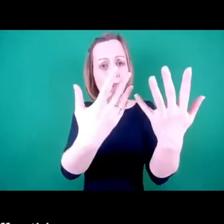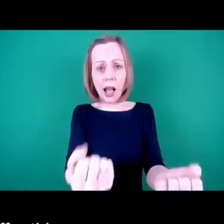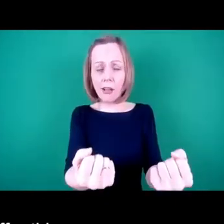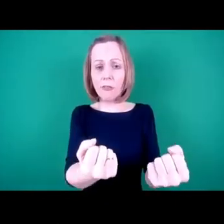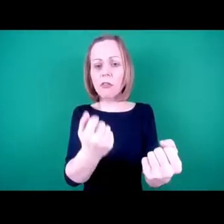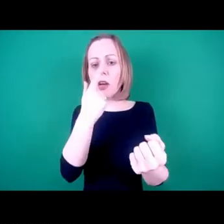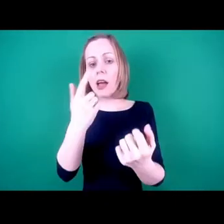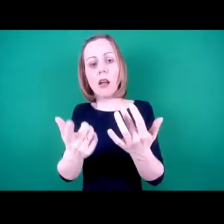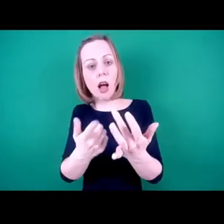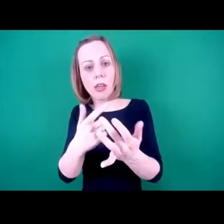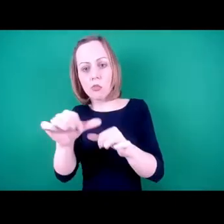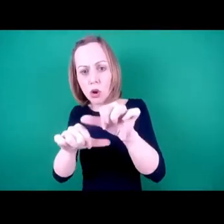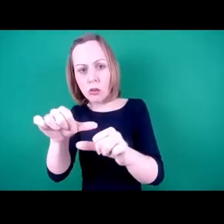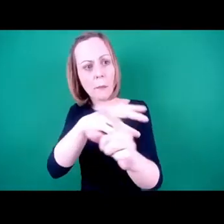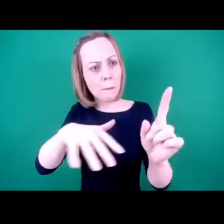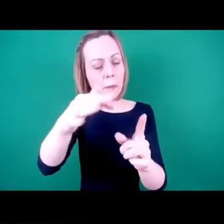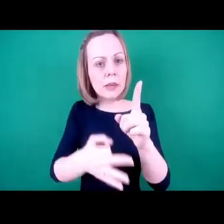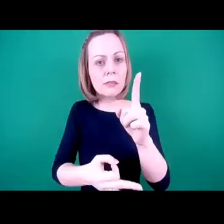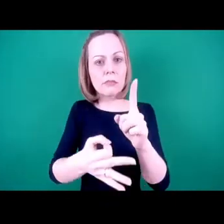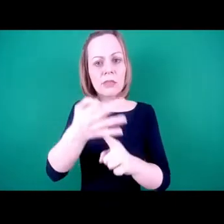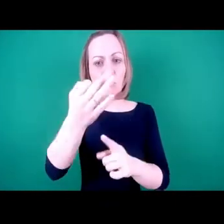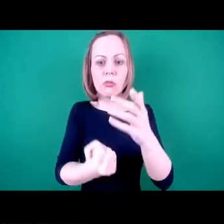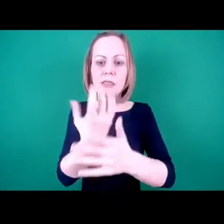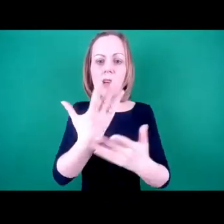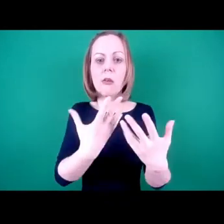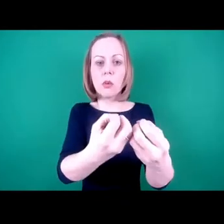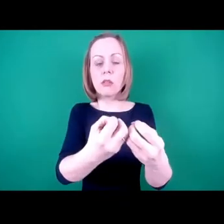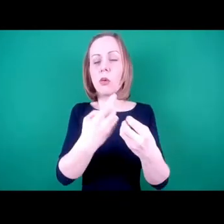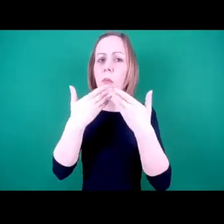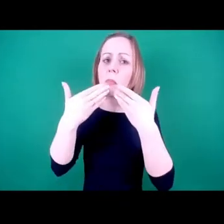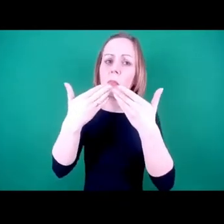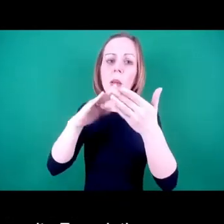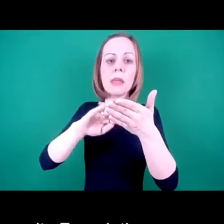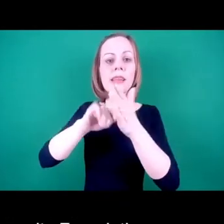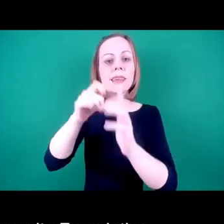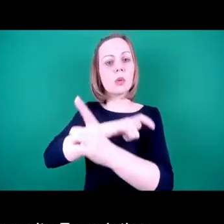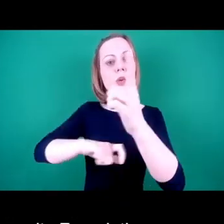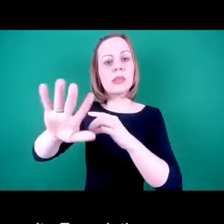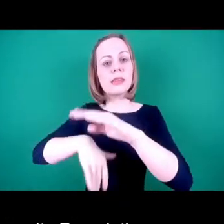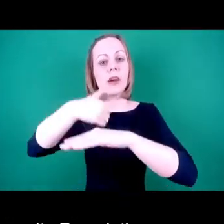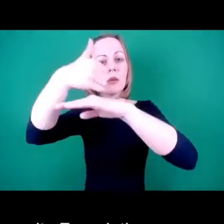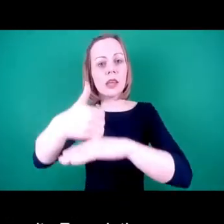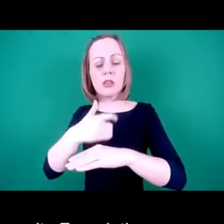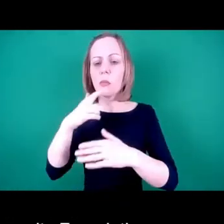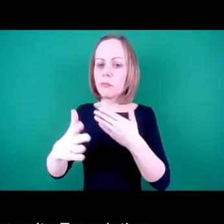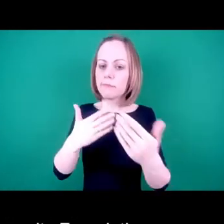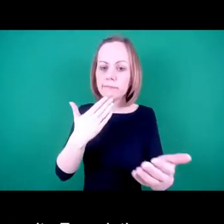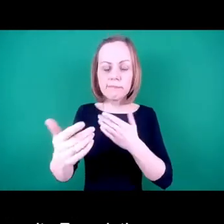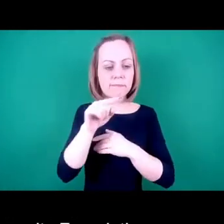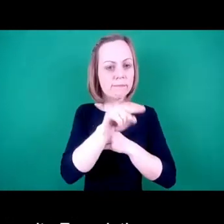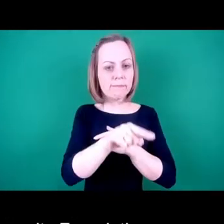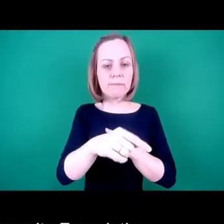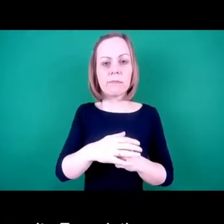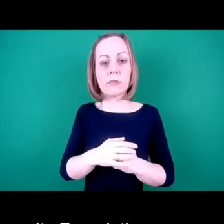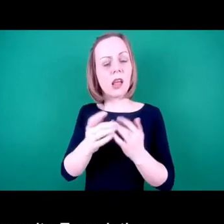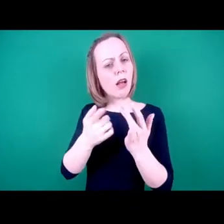programmes around it. So we're extremely grateful to the Milton Keynes Community Foundation for enabling this and so many other crucial projects